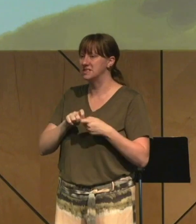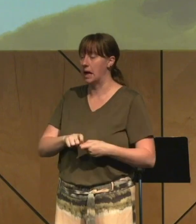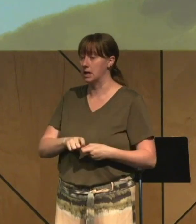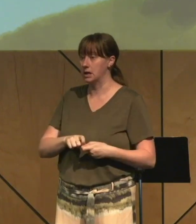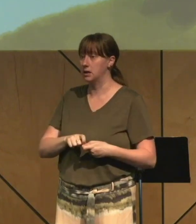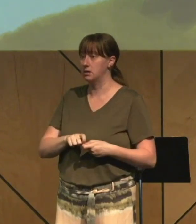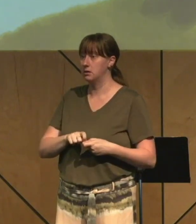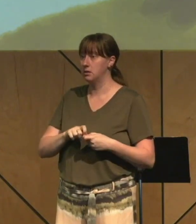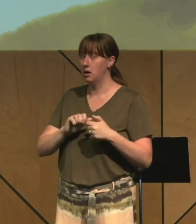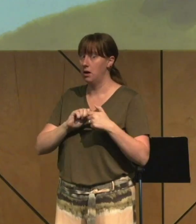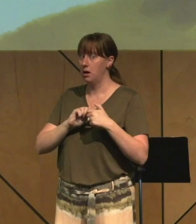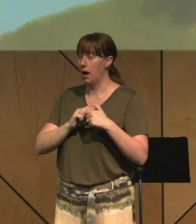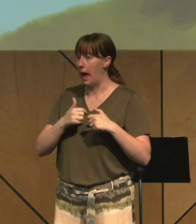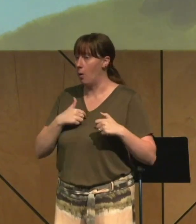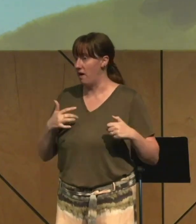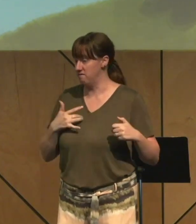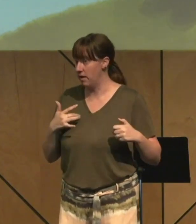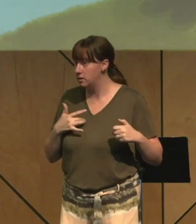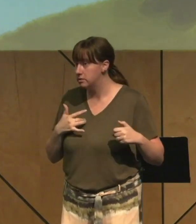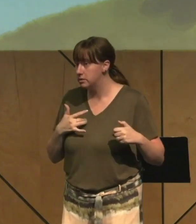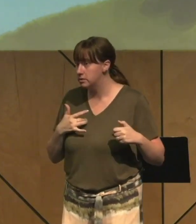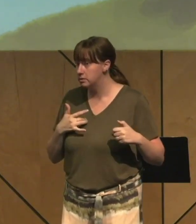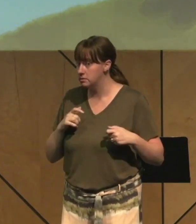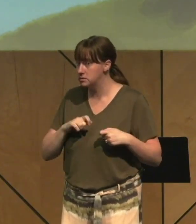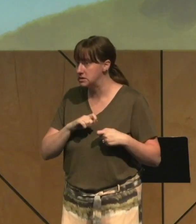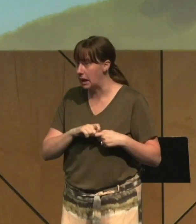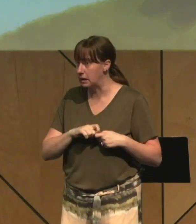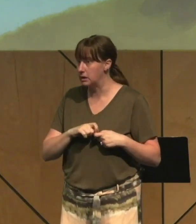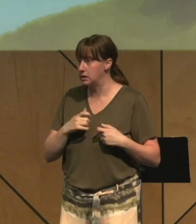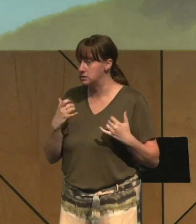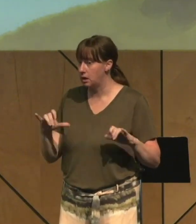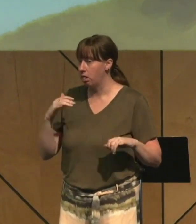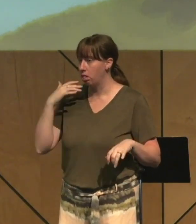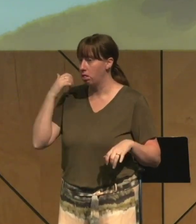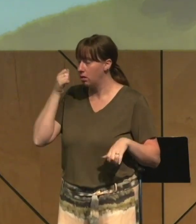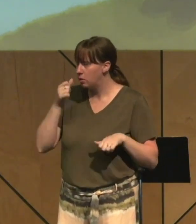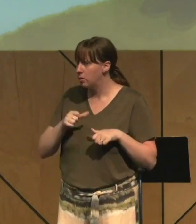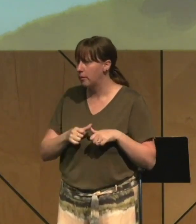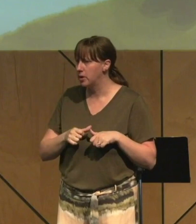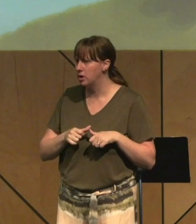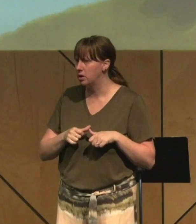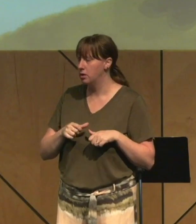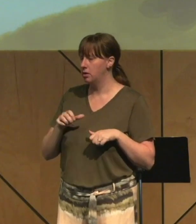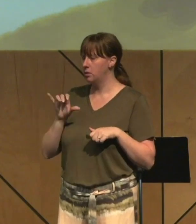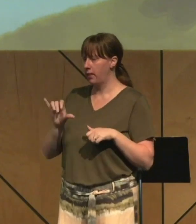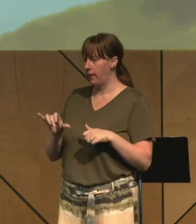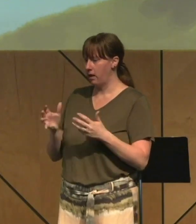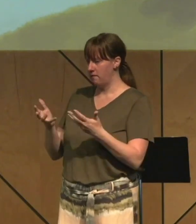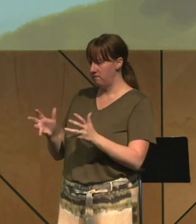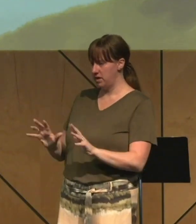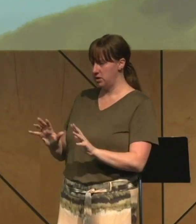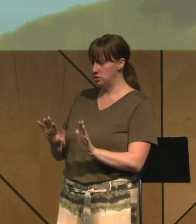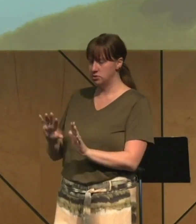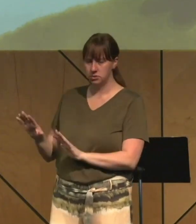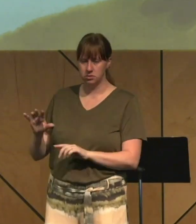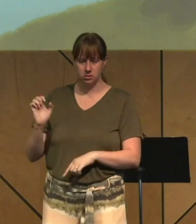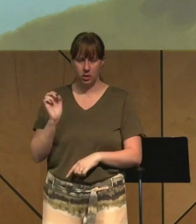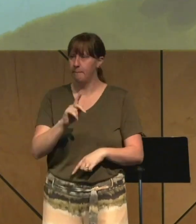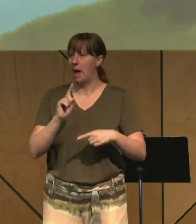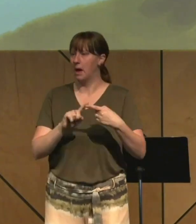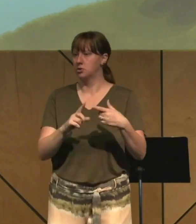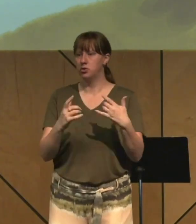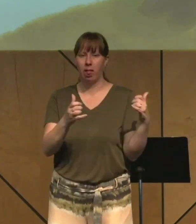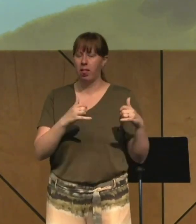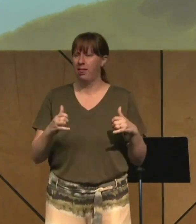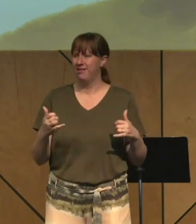felt. How after a little while we just like went back to building ramps again. How I made a